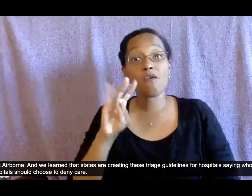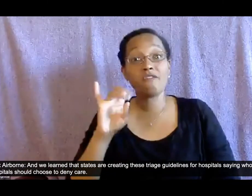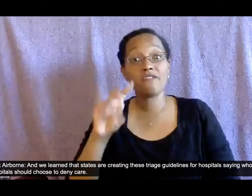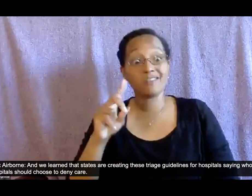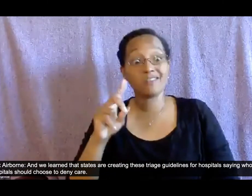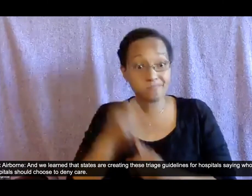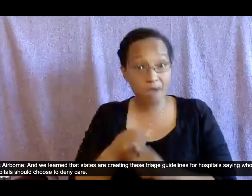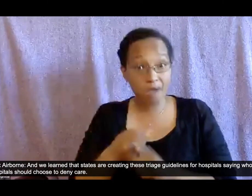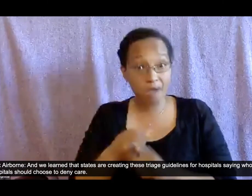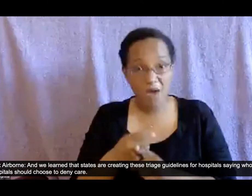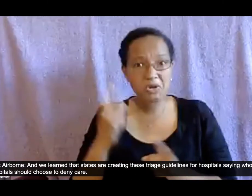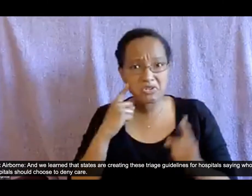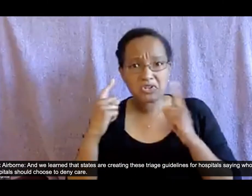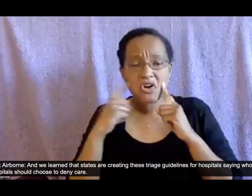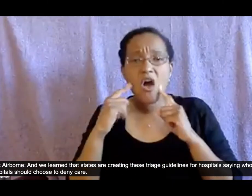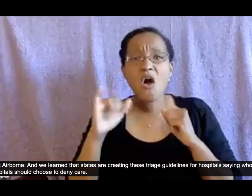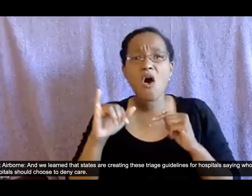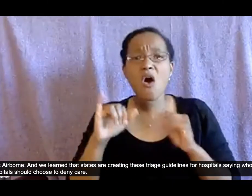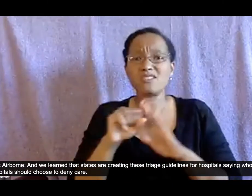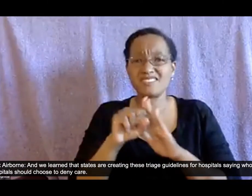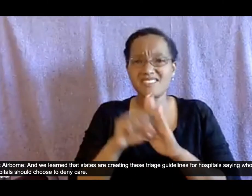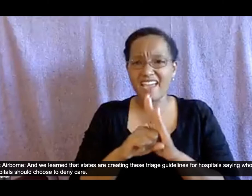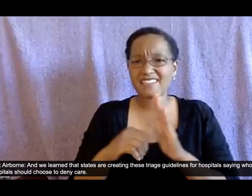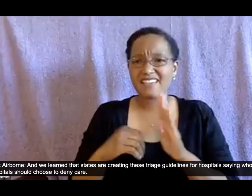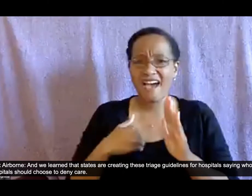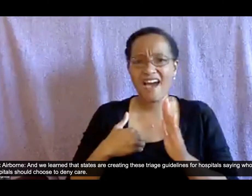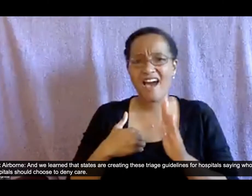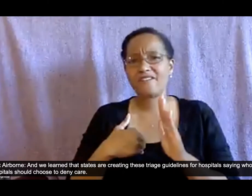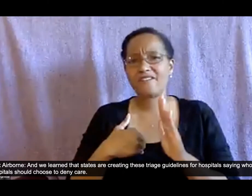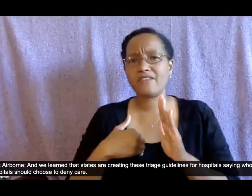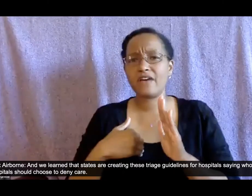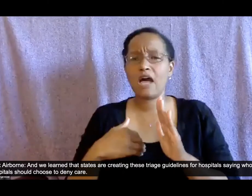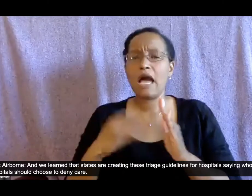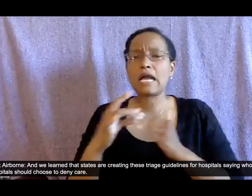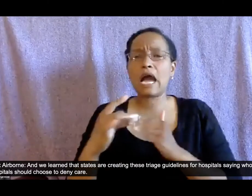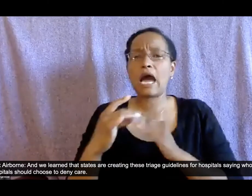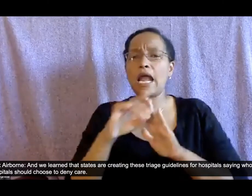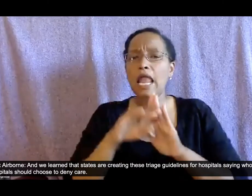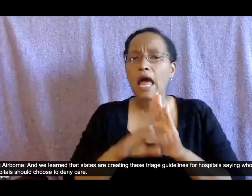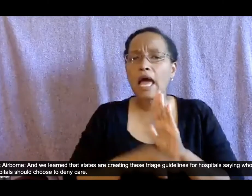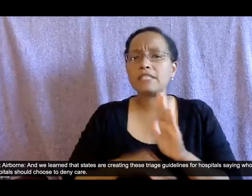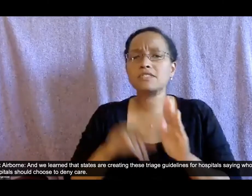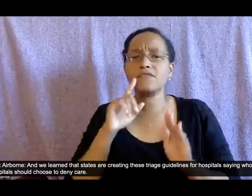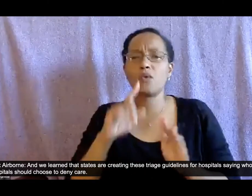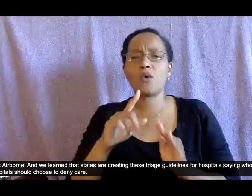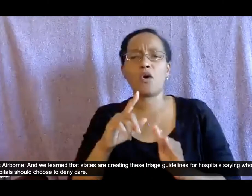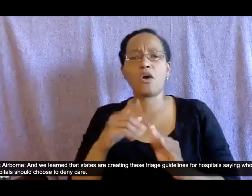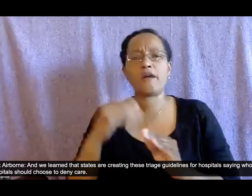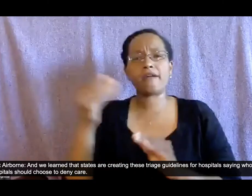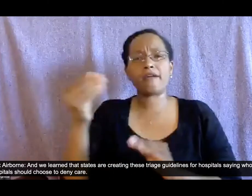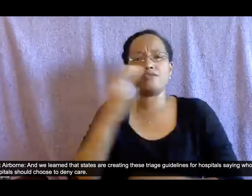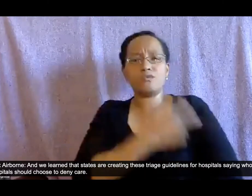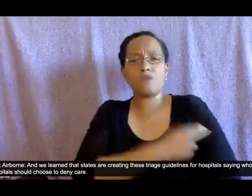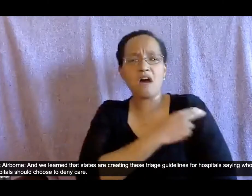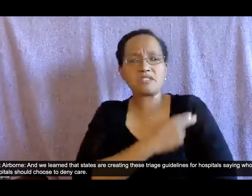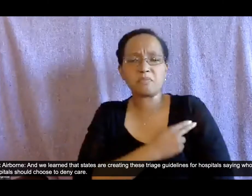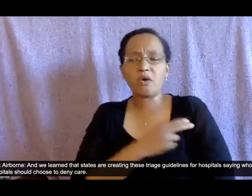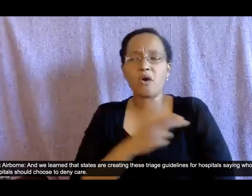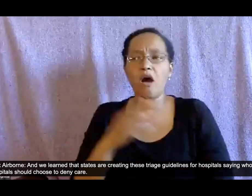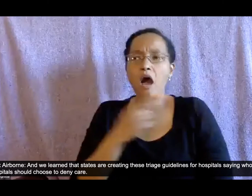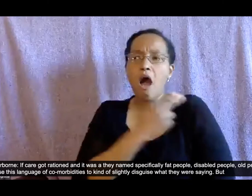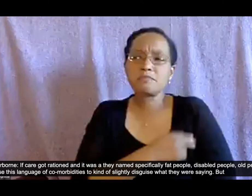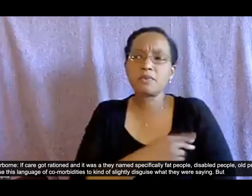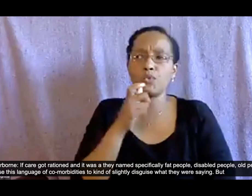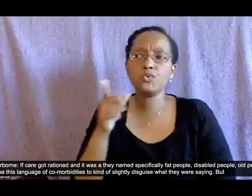states are creating these triage guidelines for hospitals saying who they believed hospitals should choose to deny care